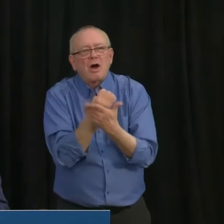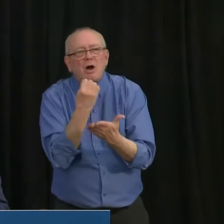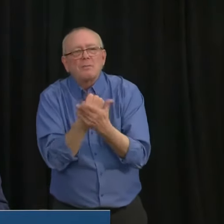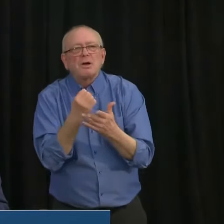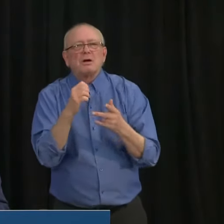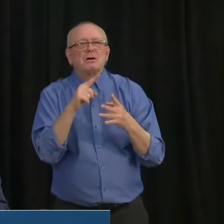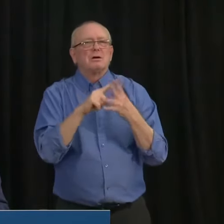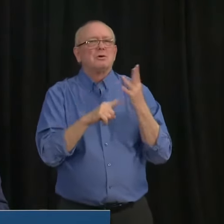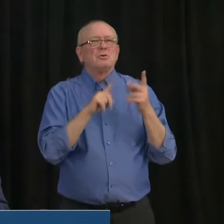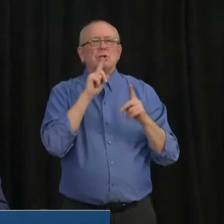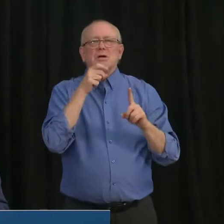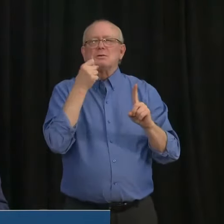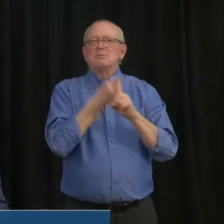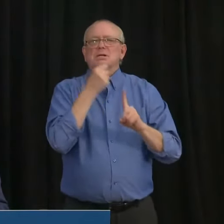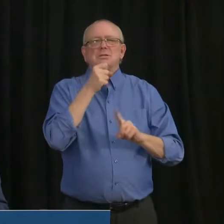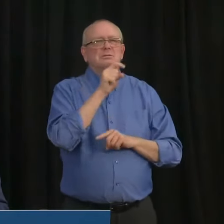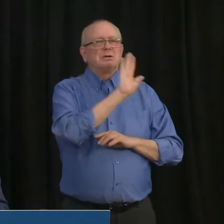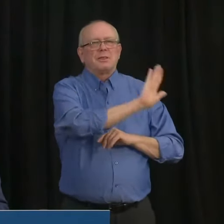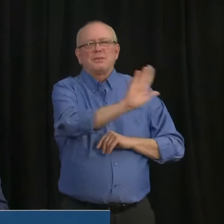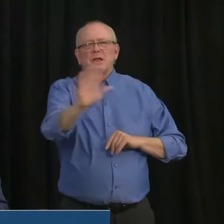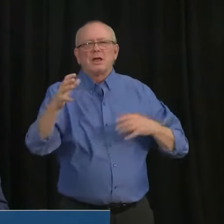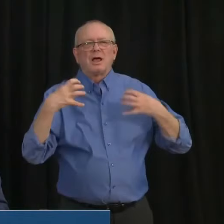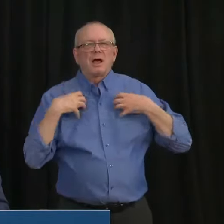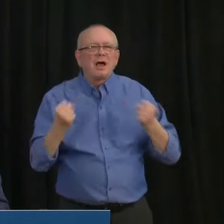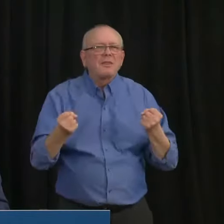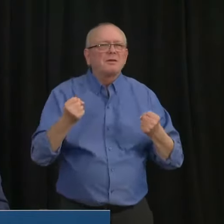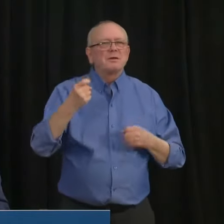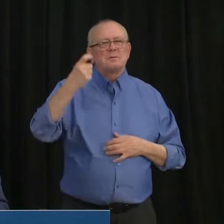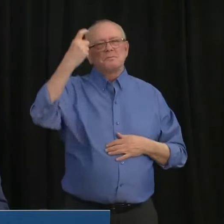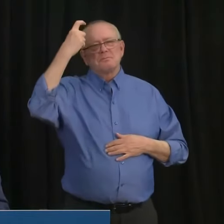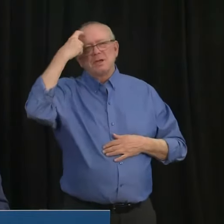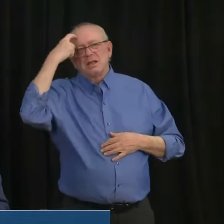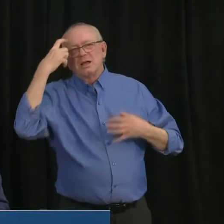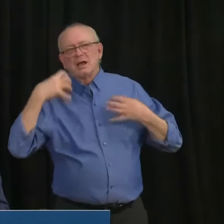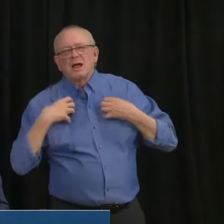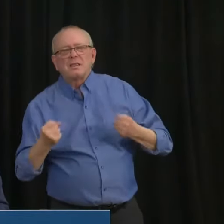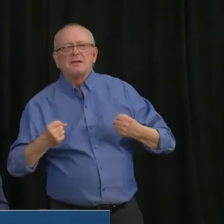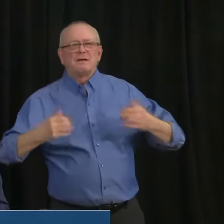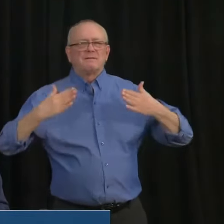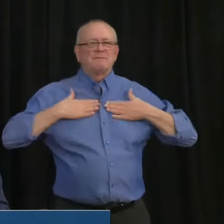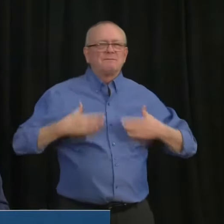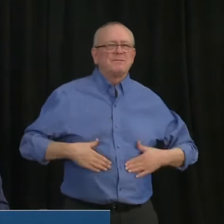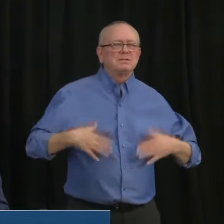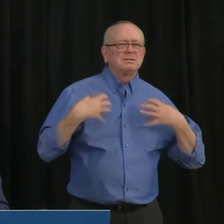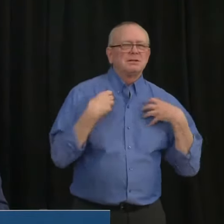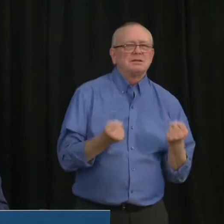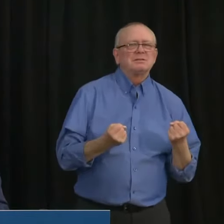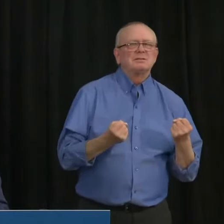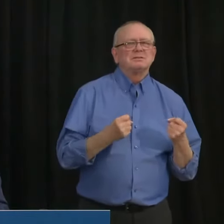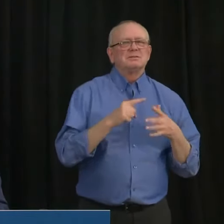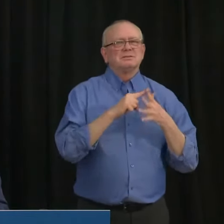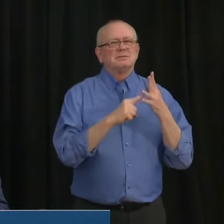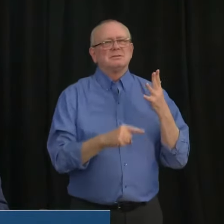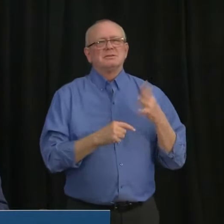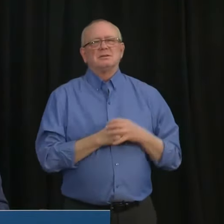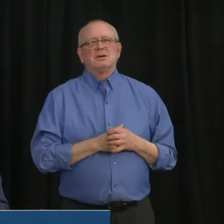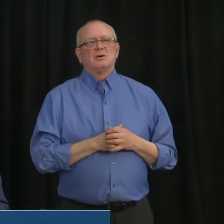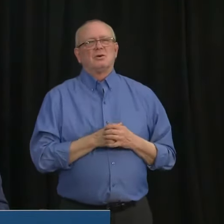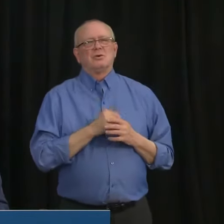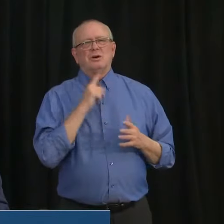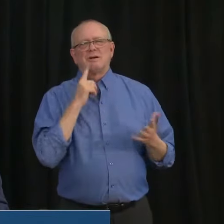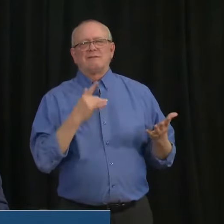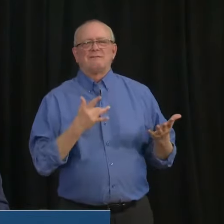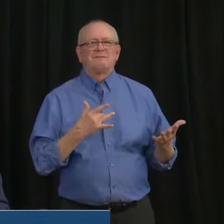on the health of those societies, on mental and emotional health, on physical health, on, um, people's ability to, uh,